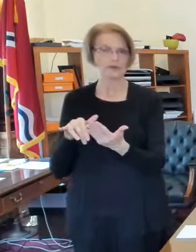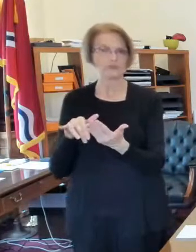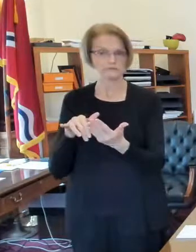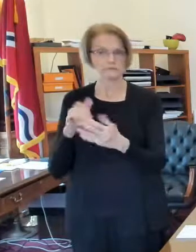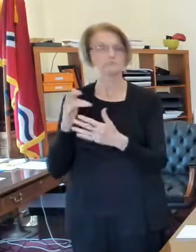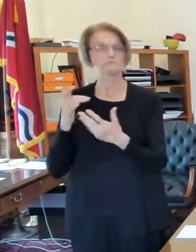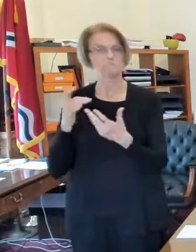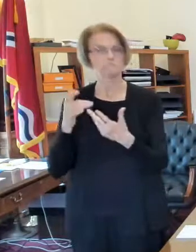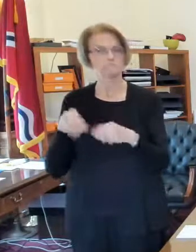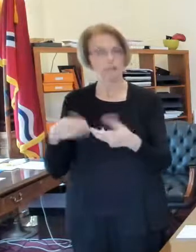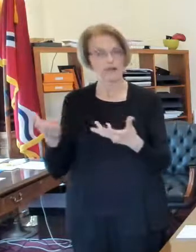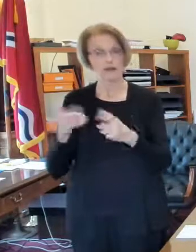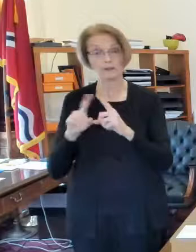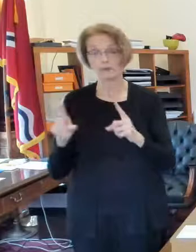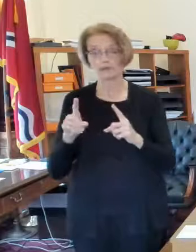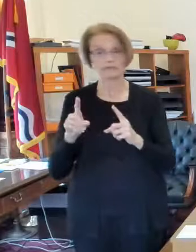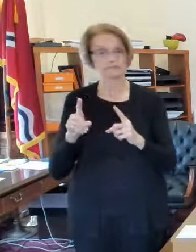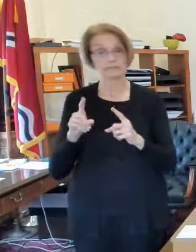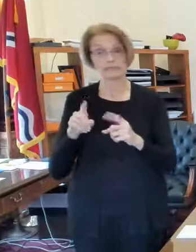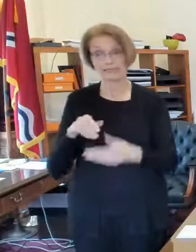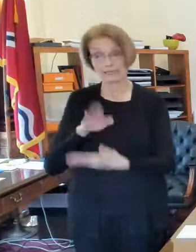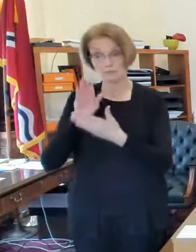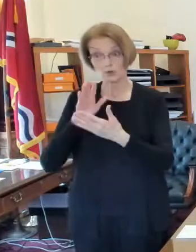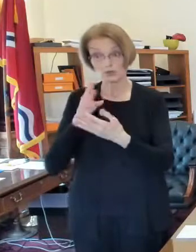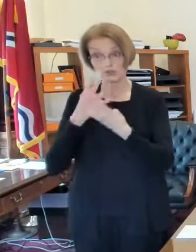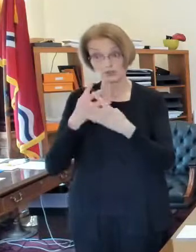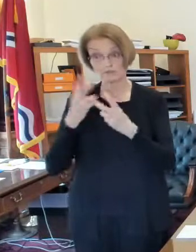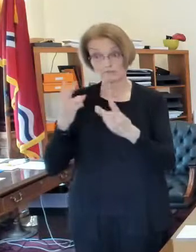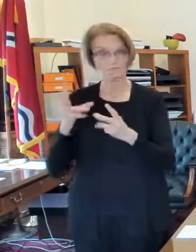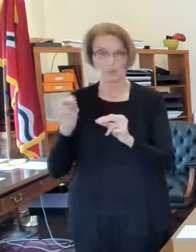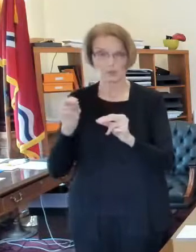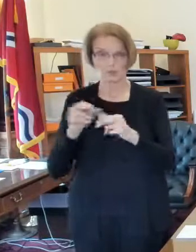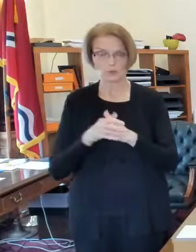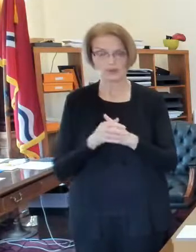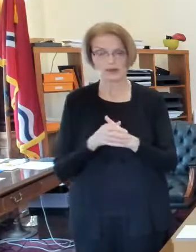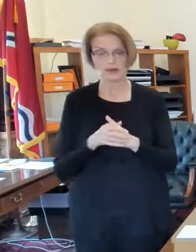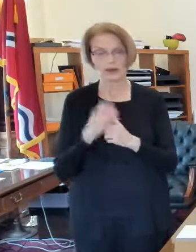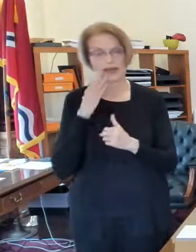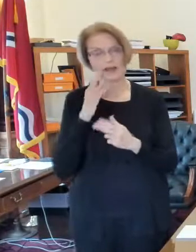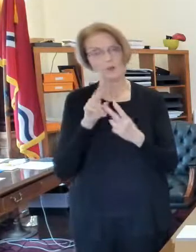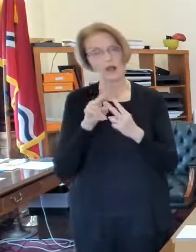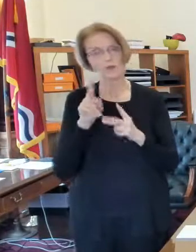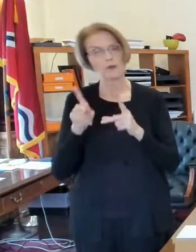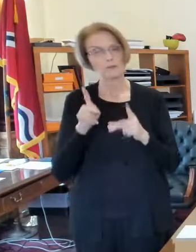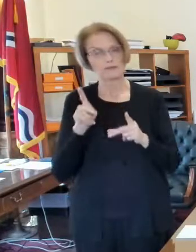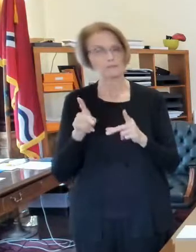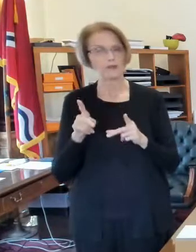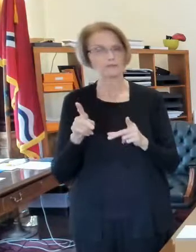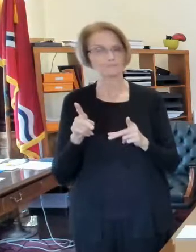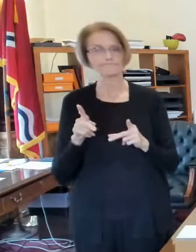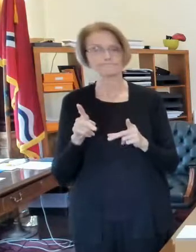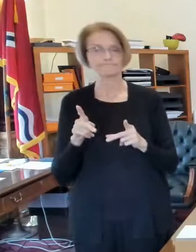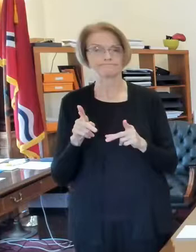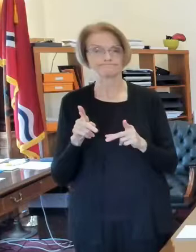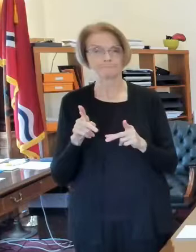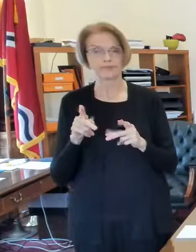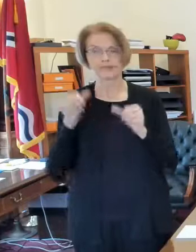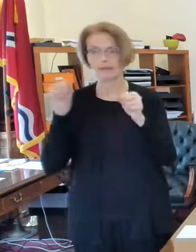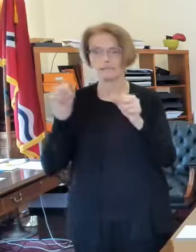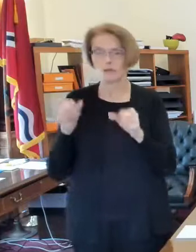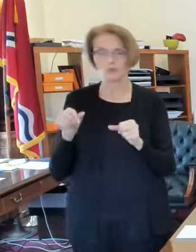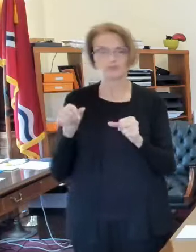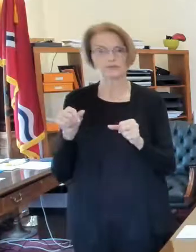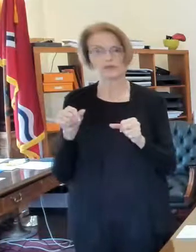available but we are not doing jail visits in person i saw i know there are a couple of people who have you know posted